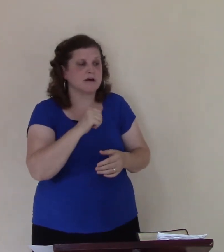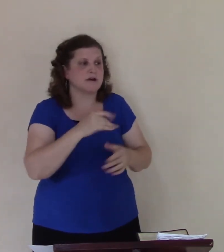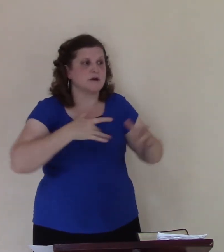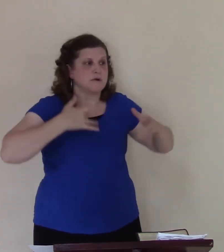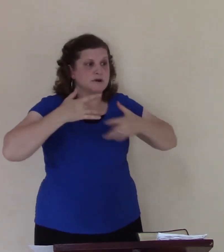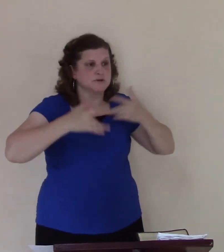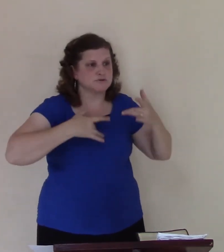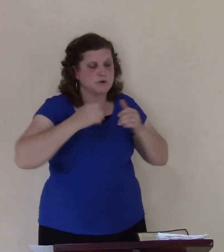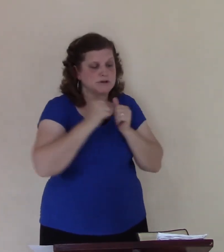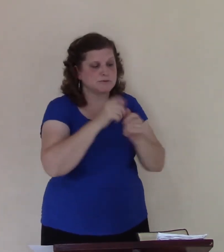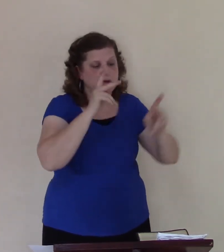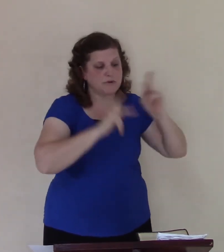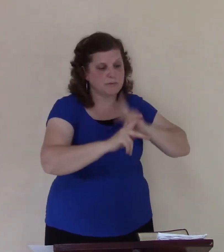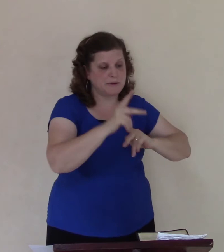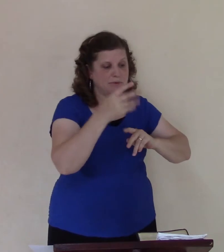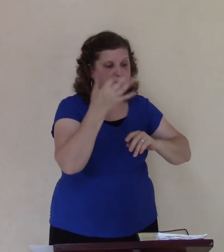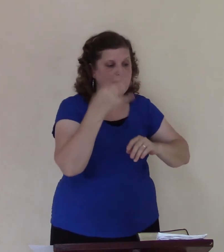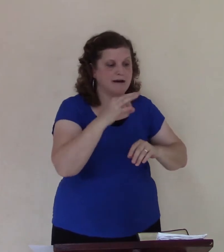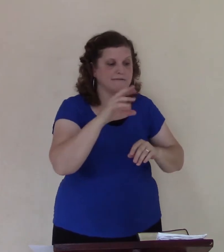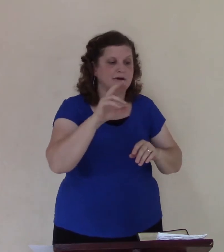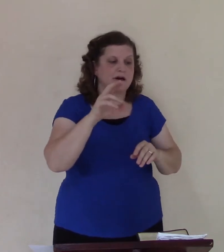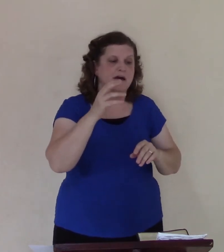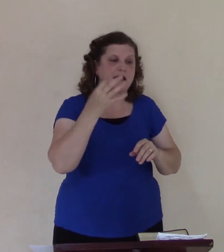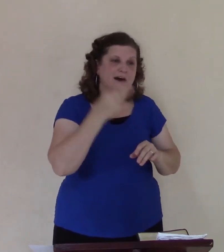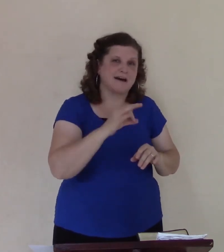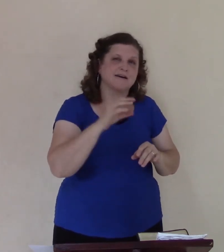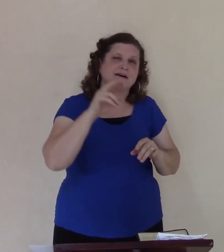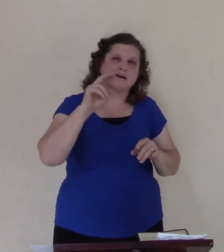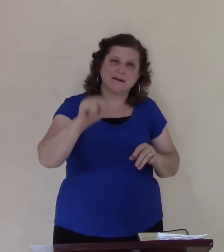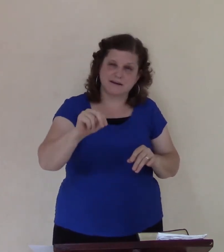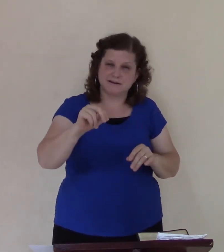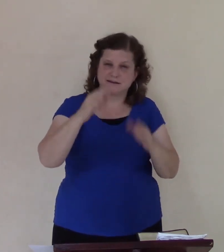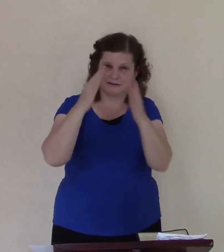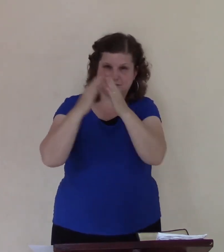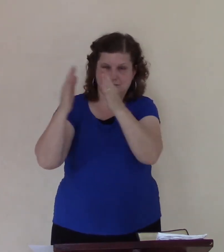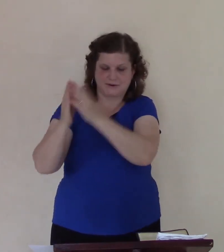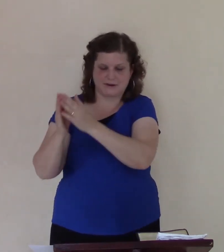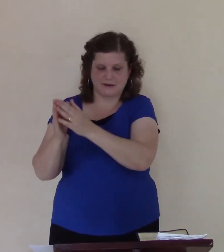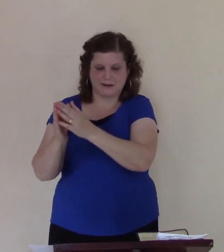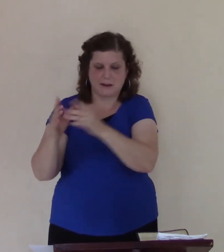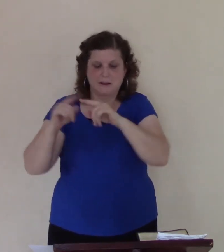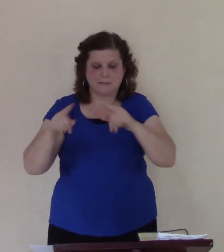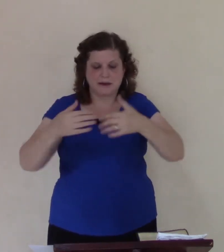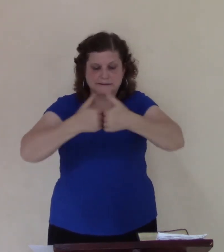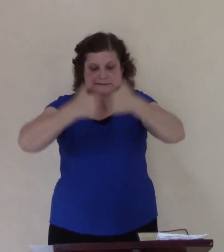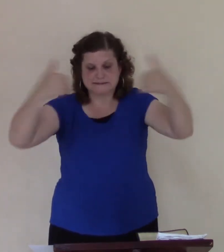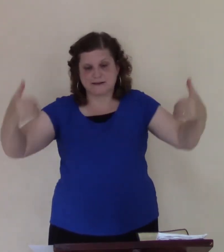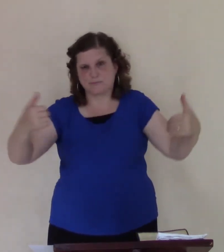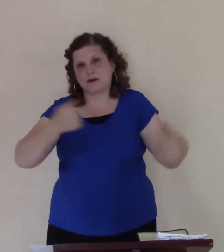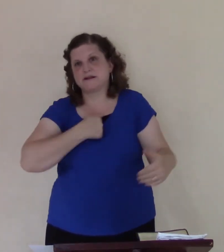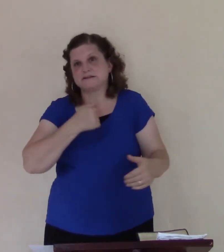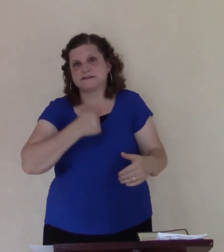John has separated himself from them, and the names are now like his brothers and sisters, right? That's how we look at them today.